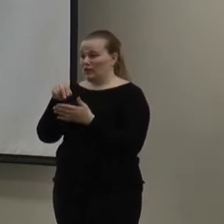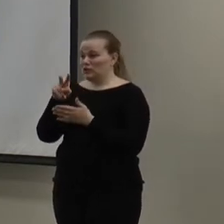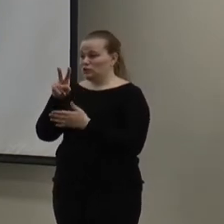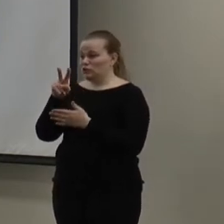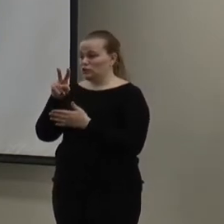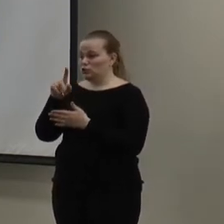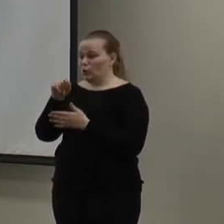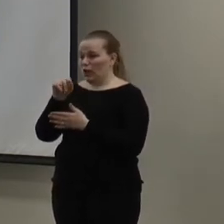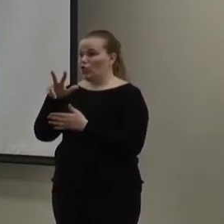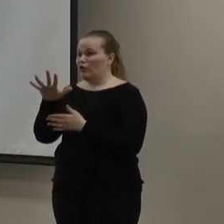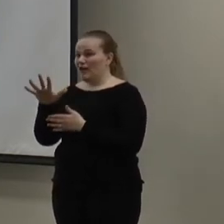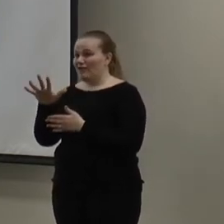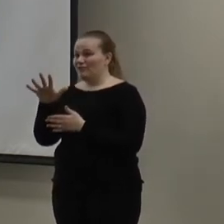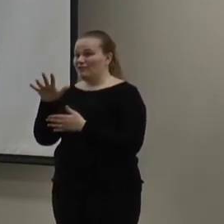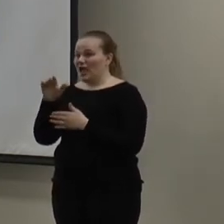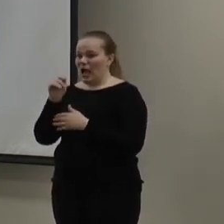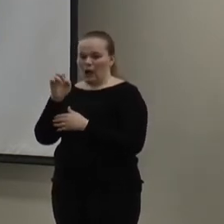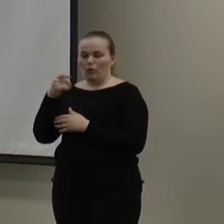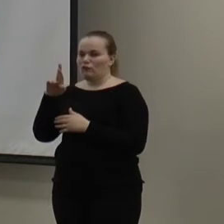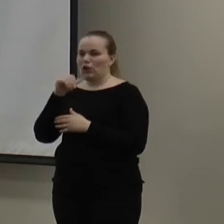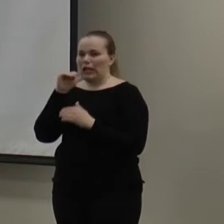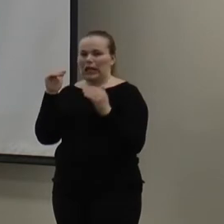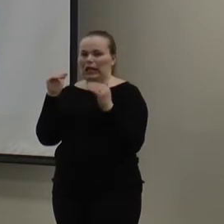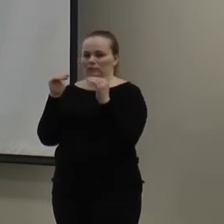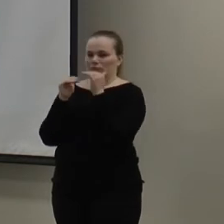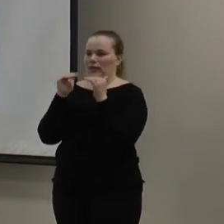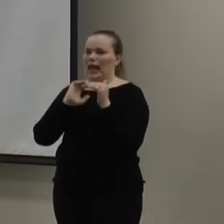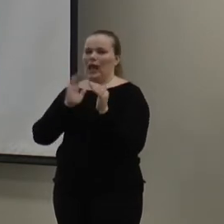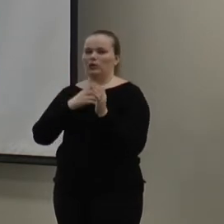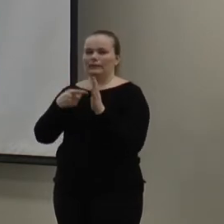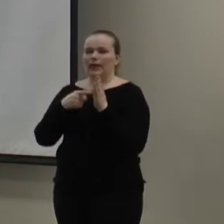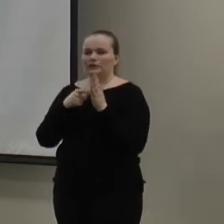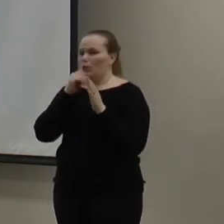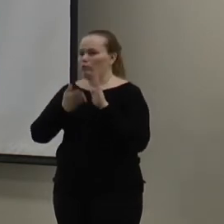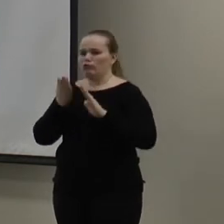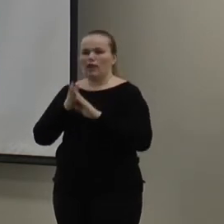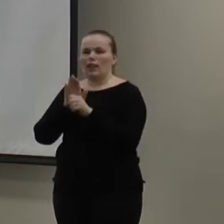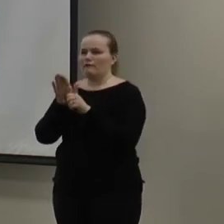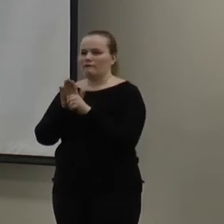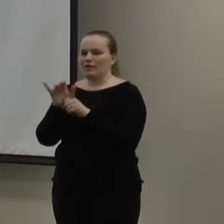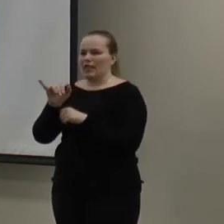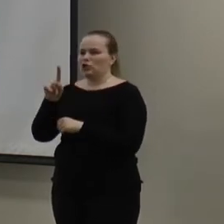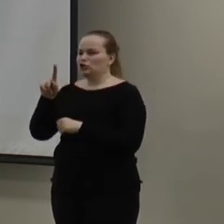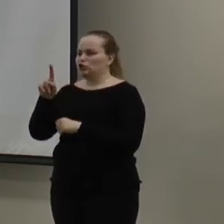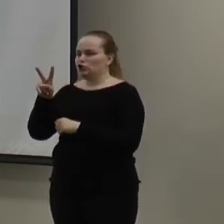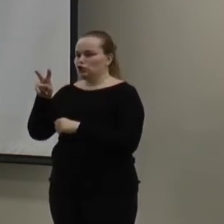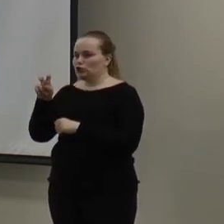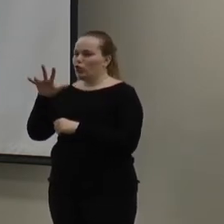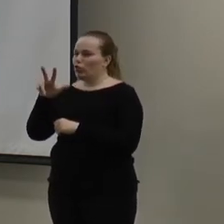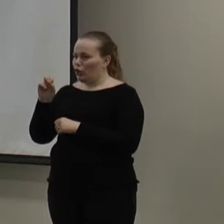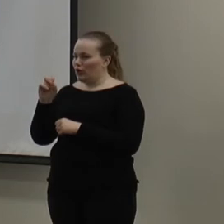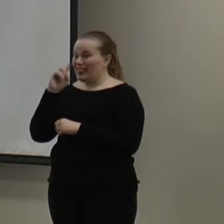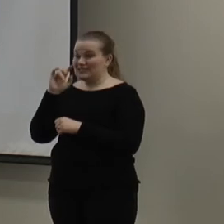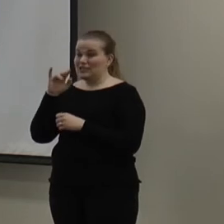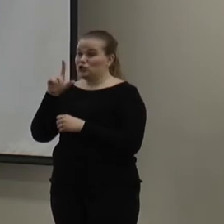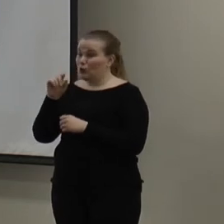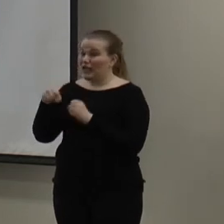able to meet our energy demands by like a couple million gallons per day, like 230. This is by 2035. This is